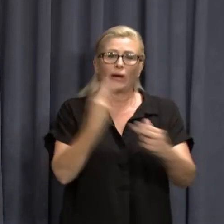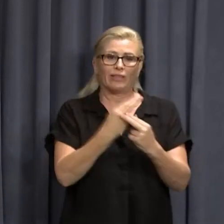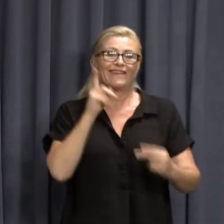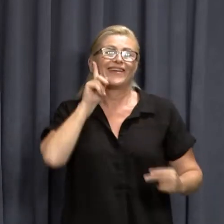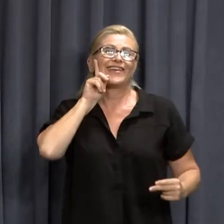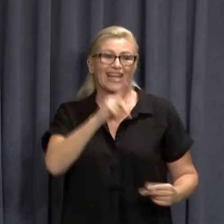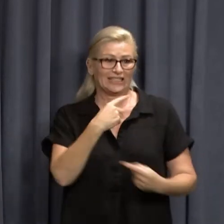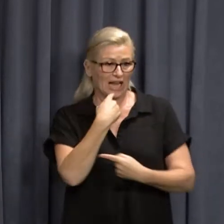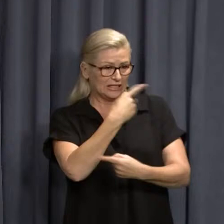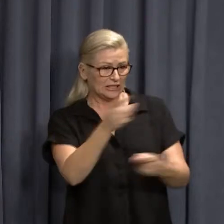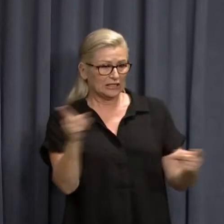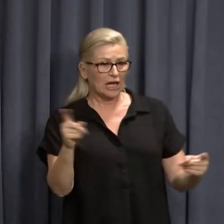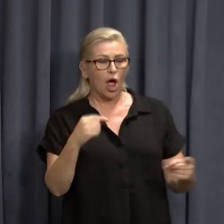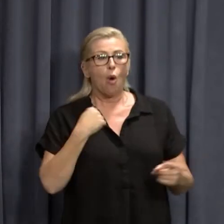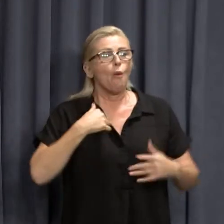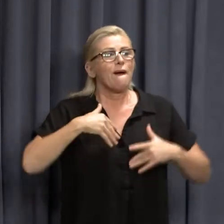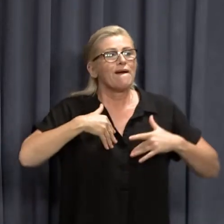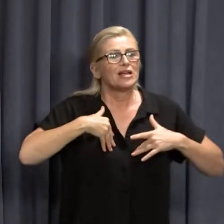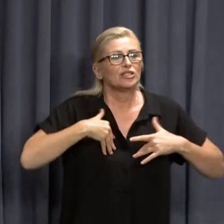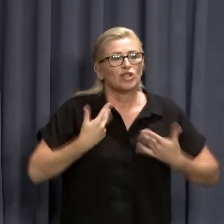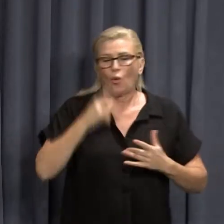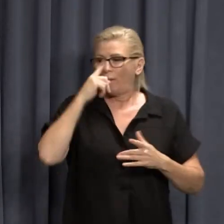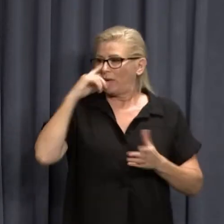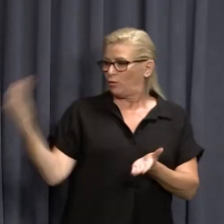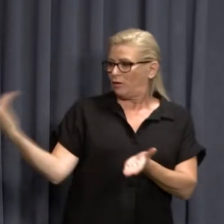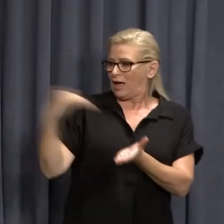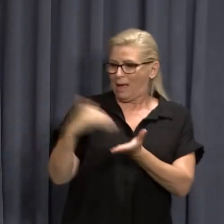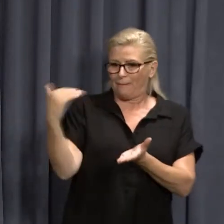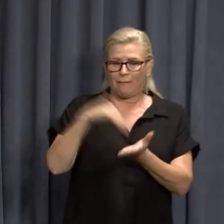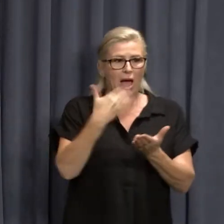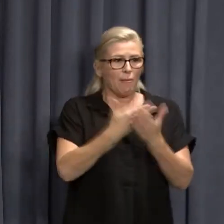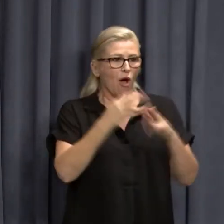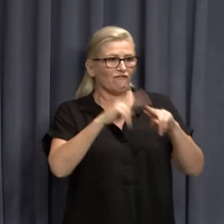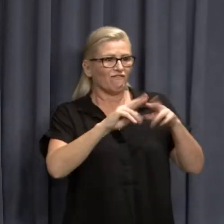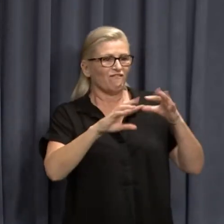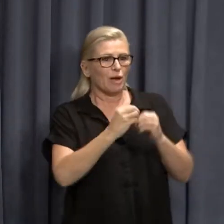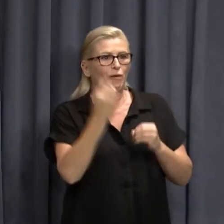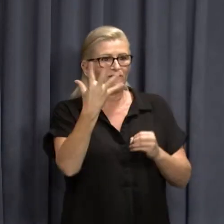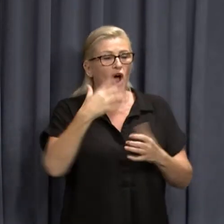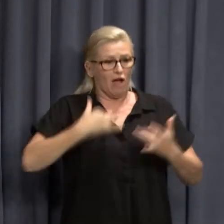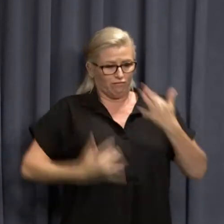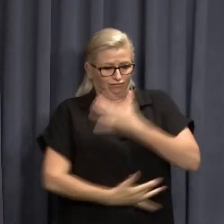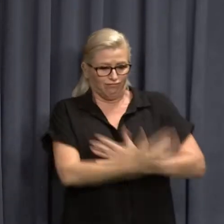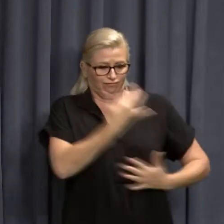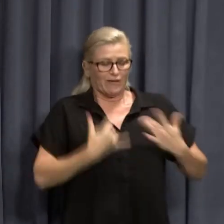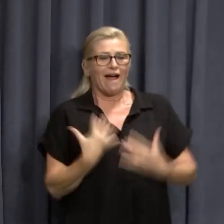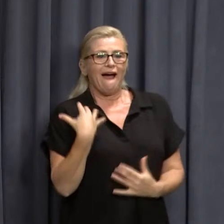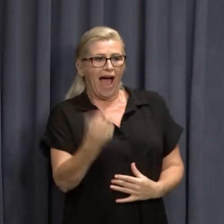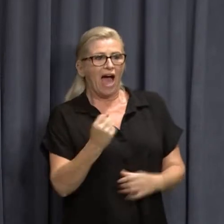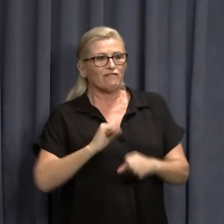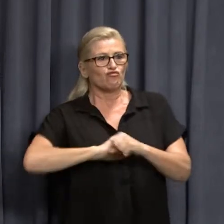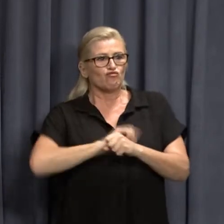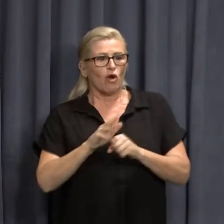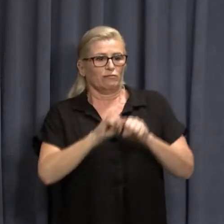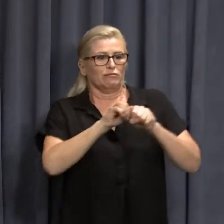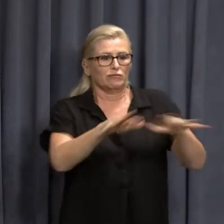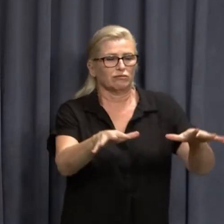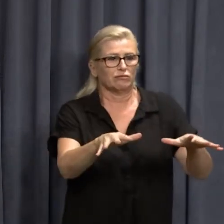thousands of seedings into Western Australia on February 5 which is what would have occurred. Now under the modelling with Delta